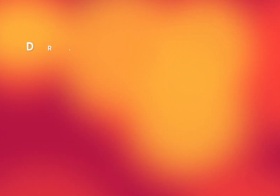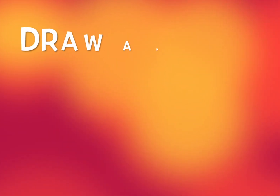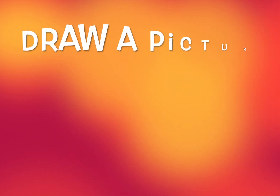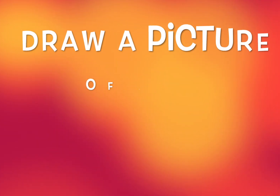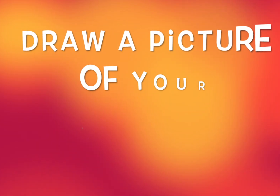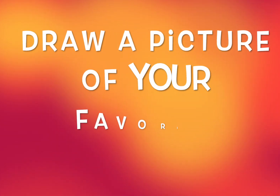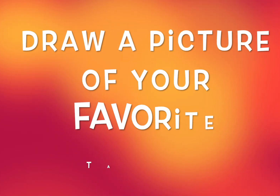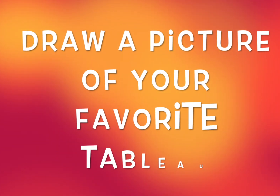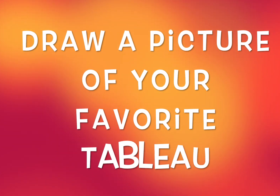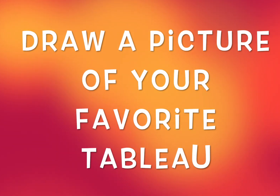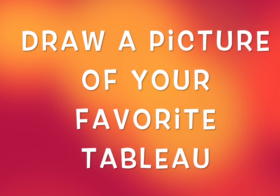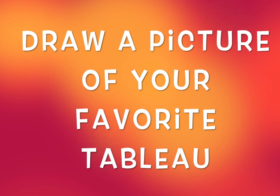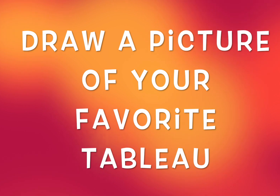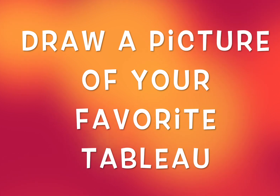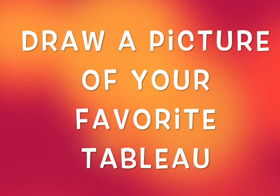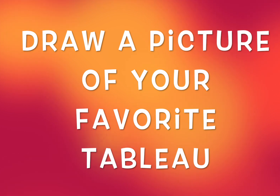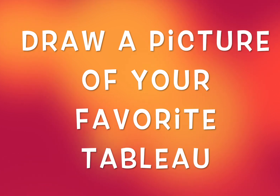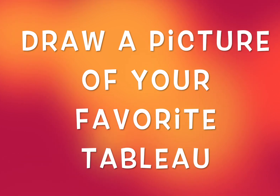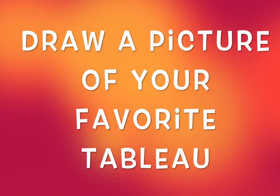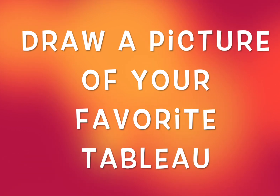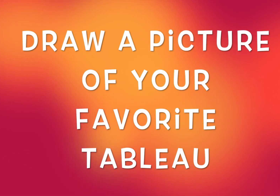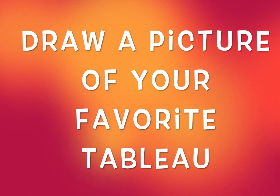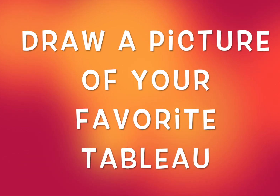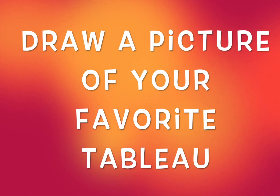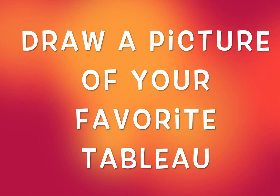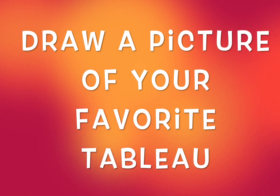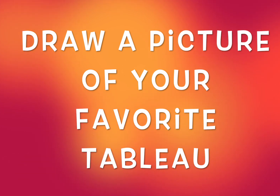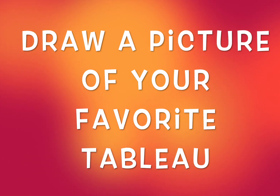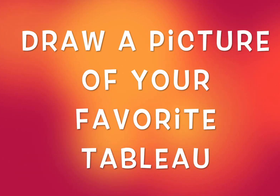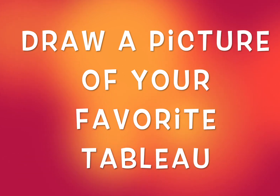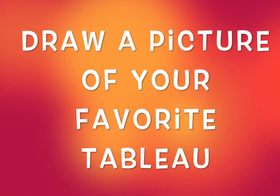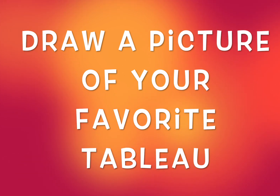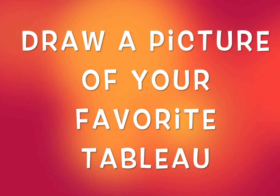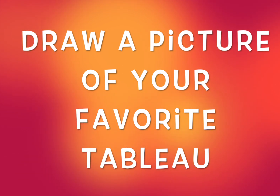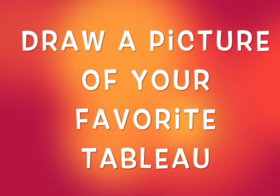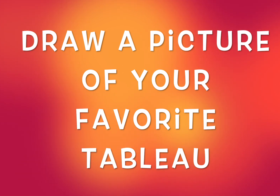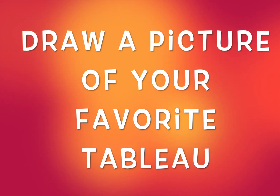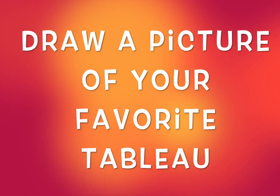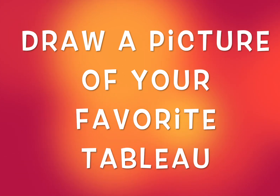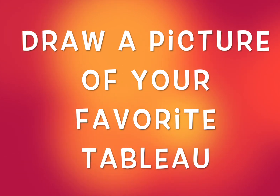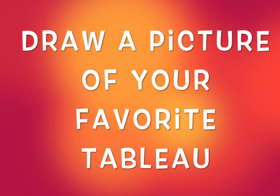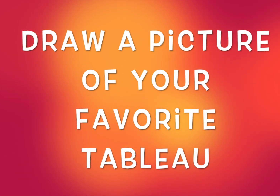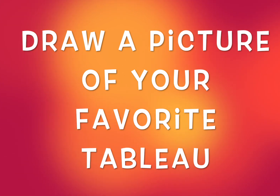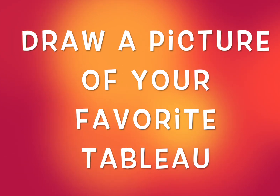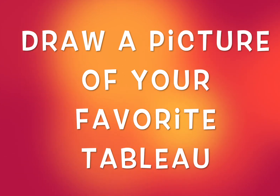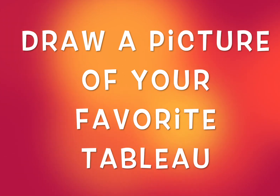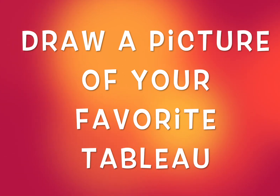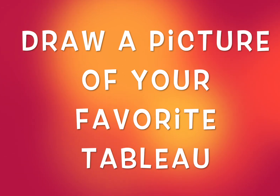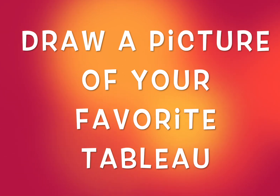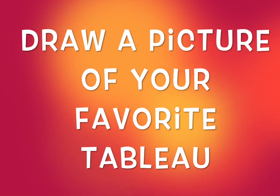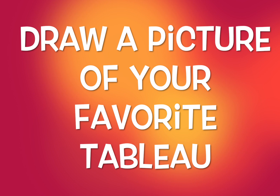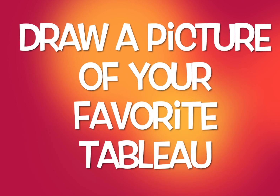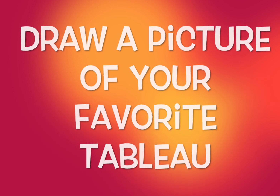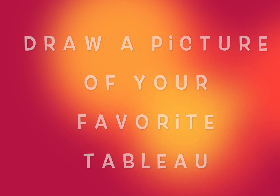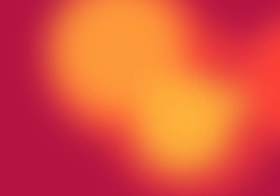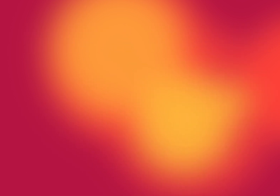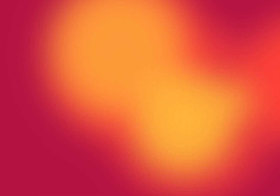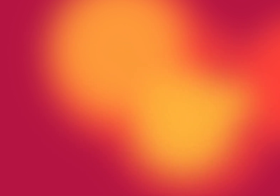And, I want you to draw a picture of your favorite tableau. And, make sure you